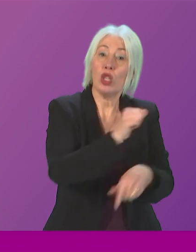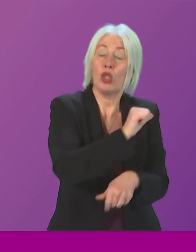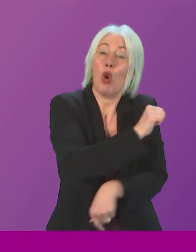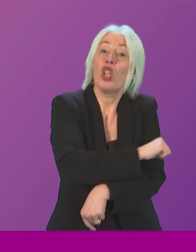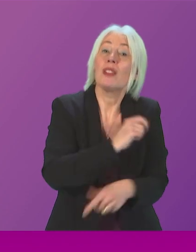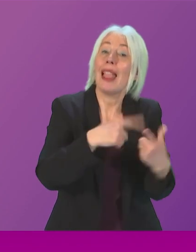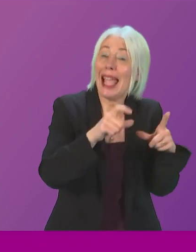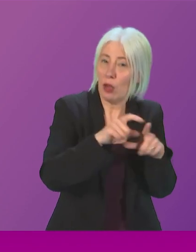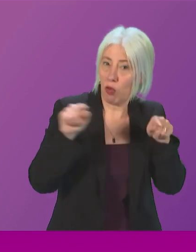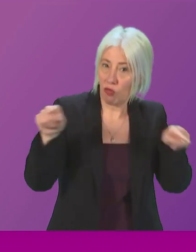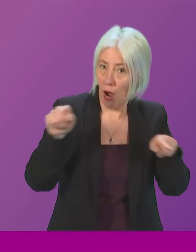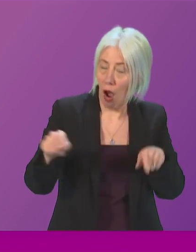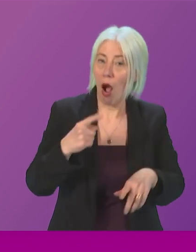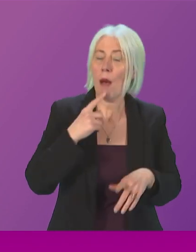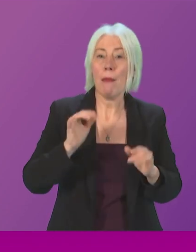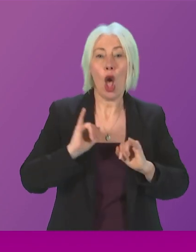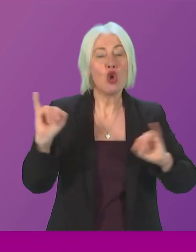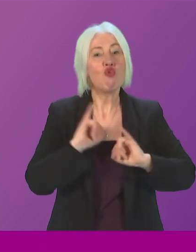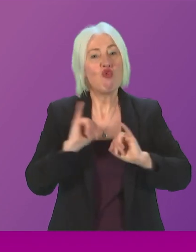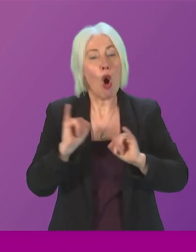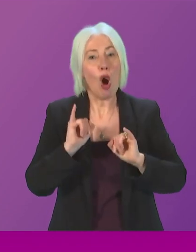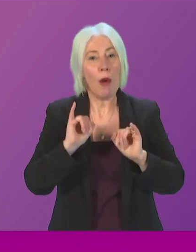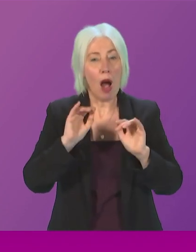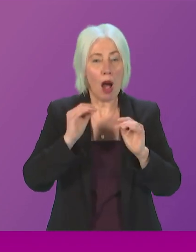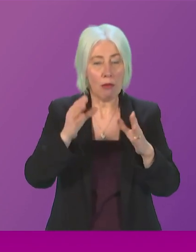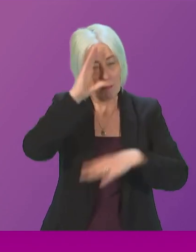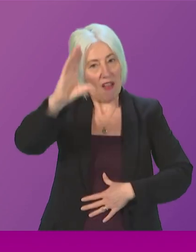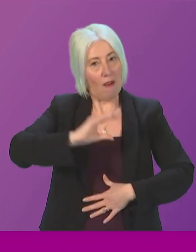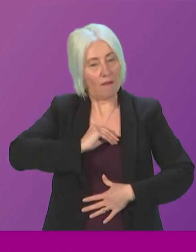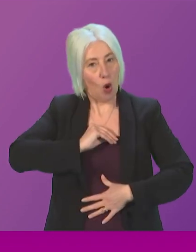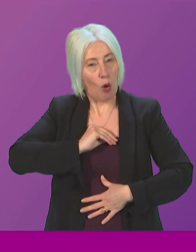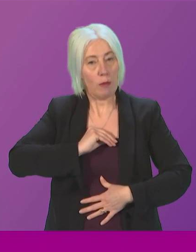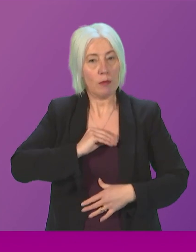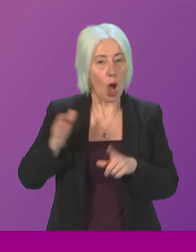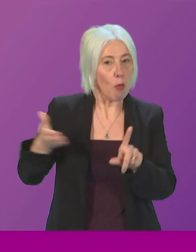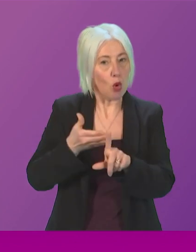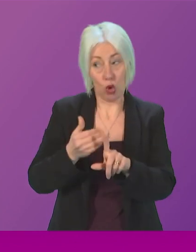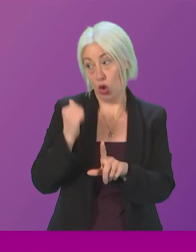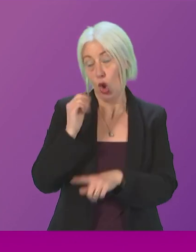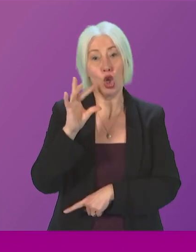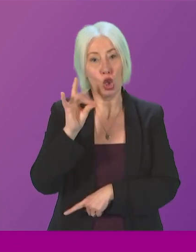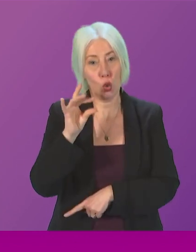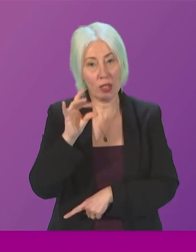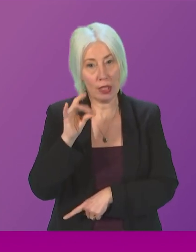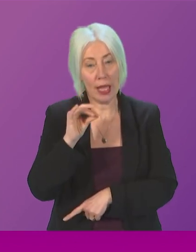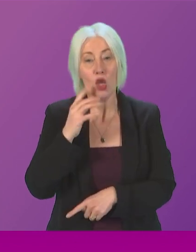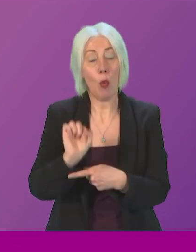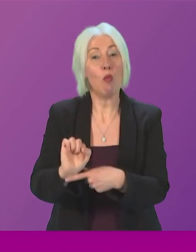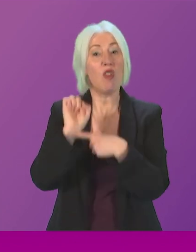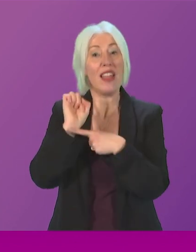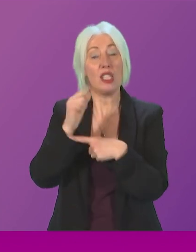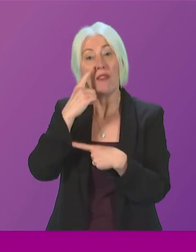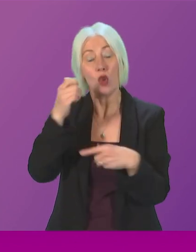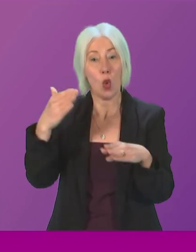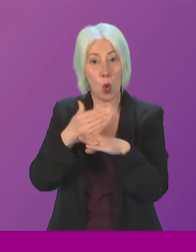acknowledge that having debated a trauma-informed approach to services only on Tuesday in this chamber that preventative youth work such as